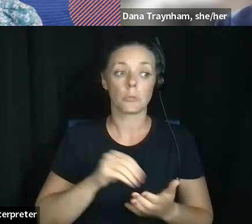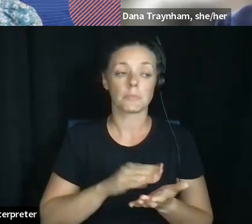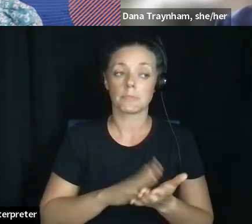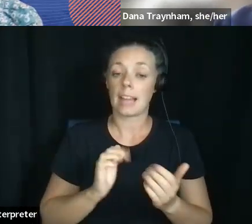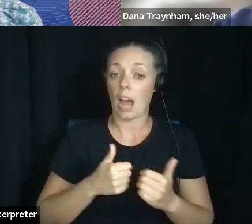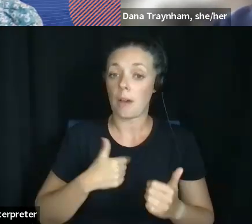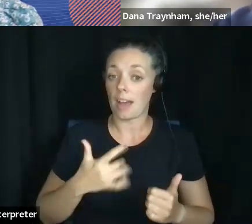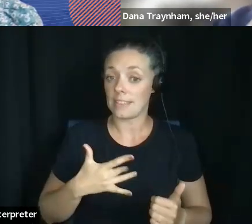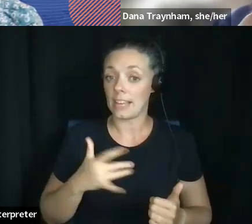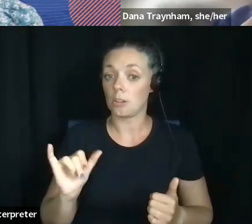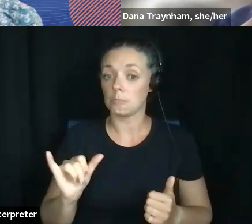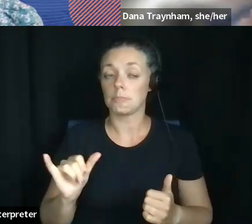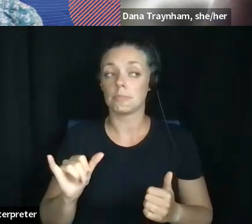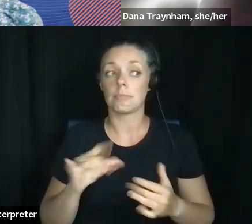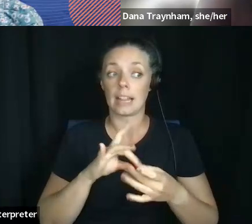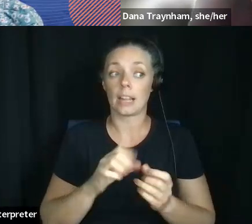organ donation.